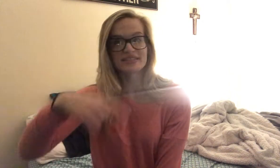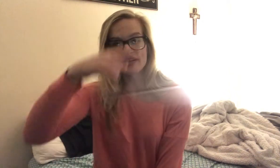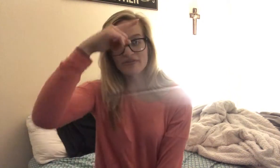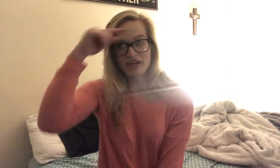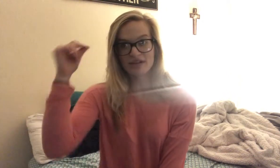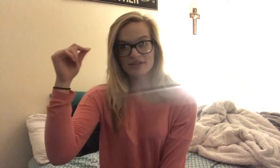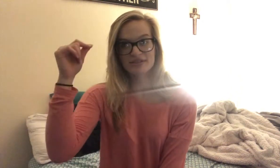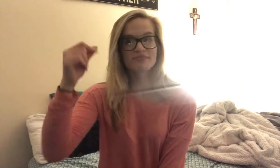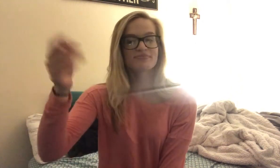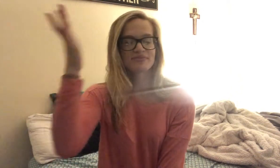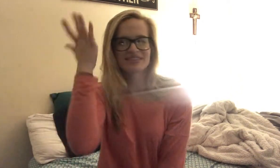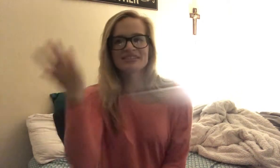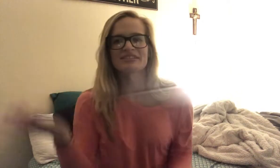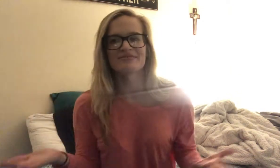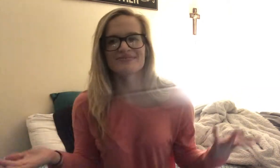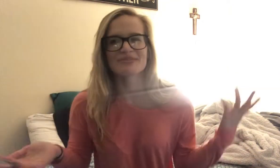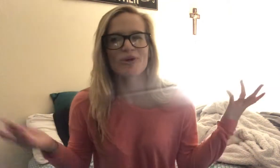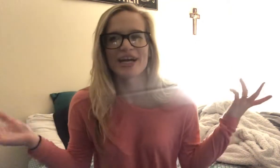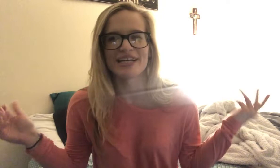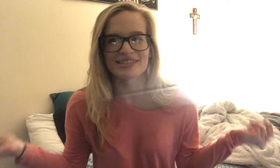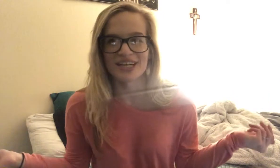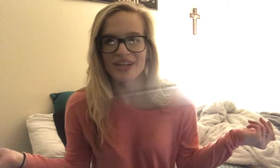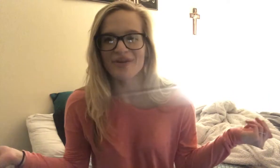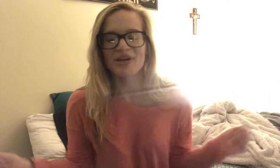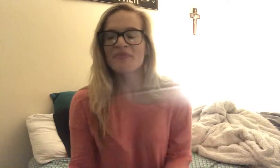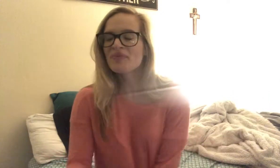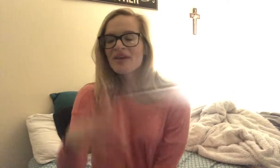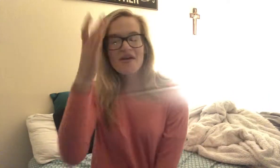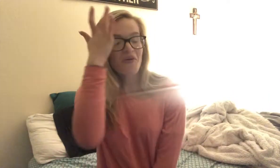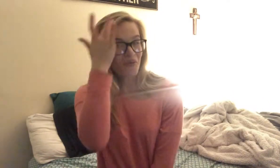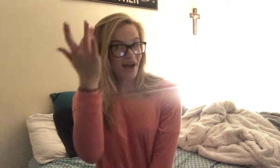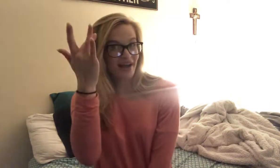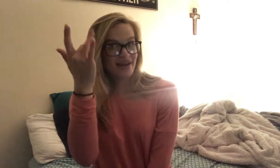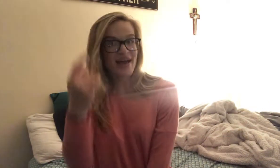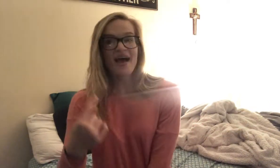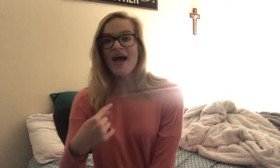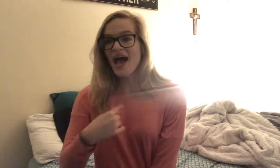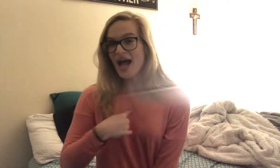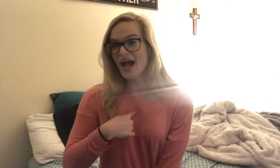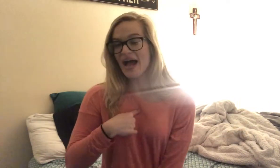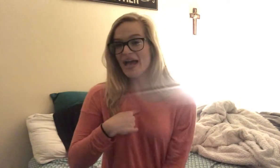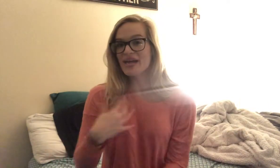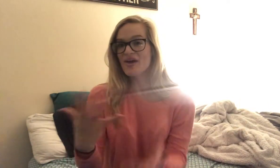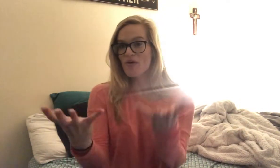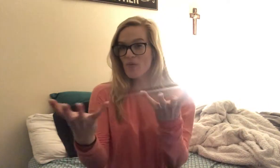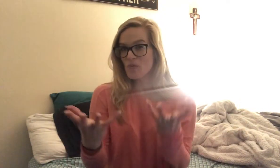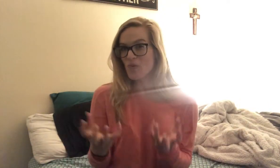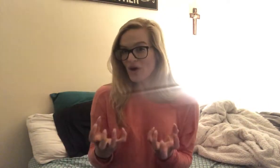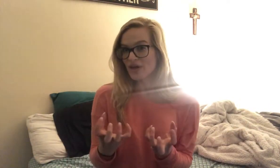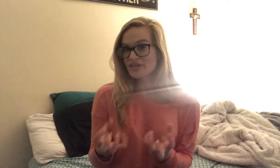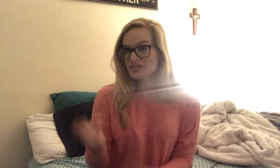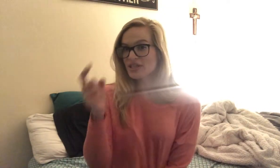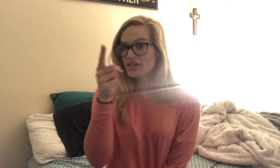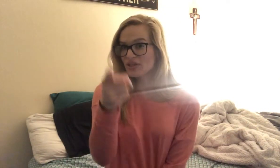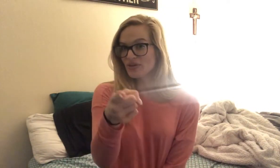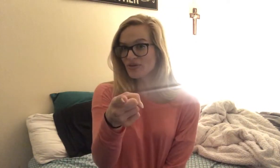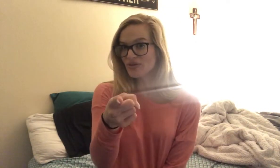Instead of. Cause. Just. It's more ASL that way. Why. I. Want. You.